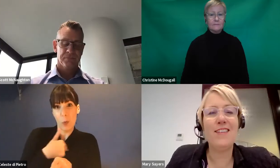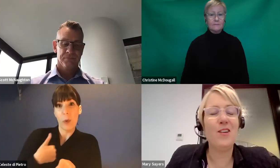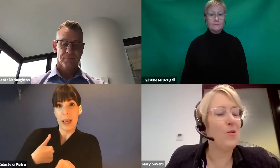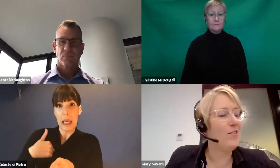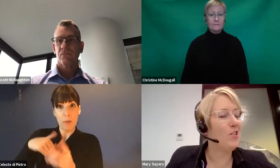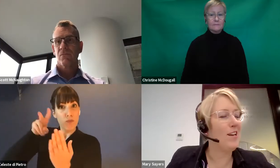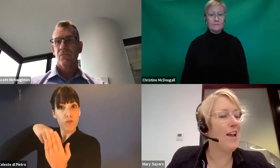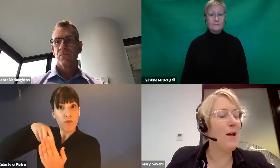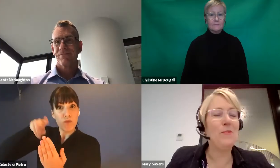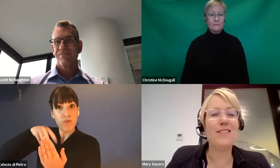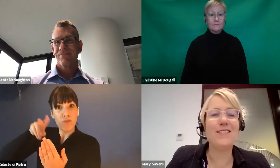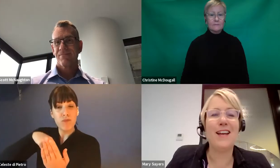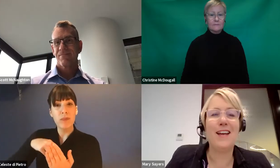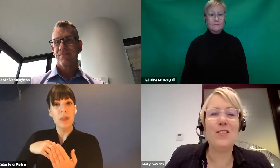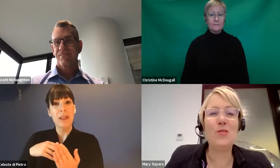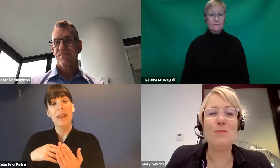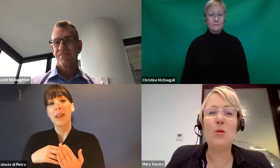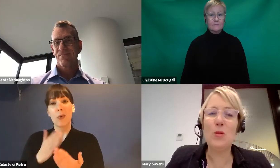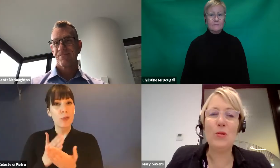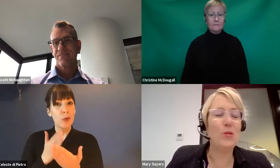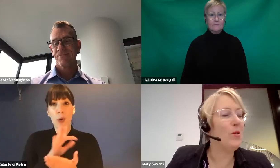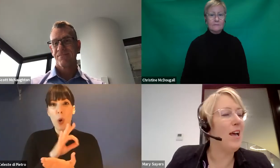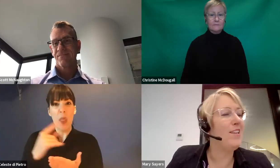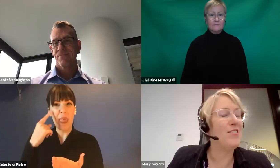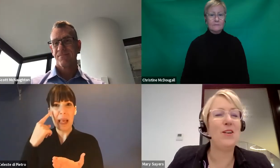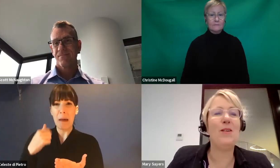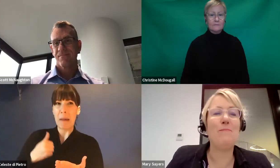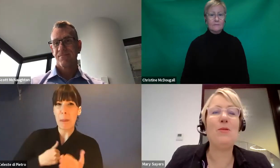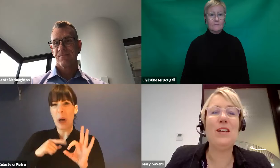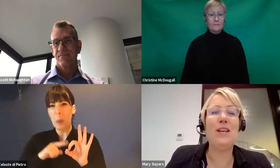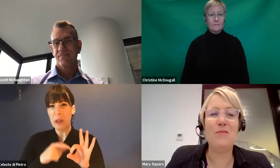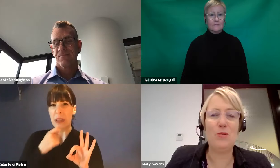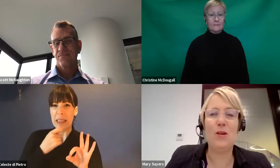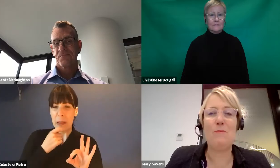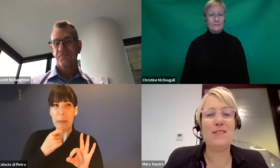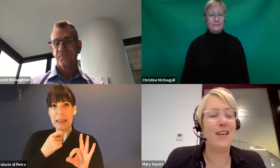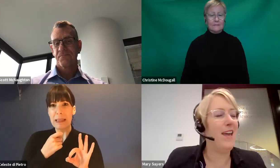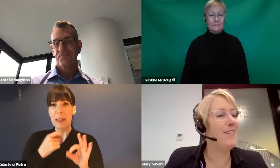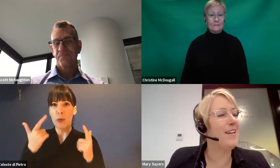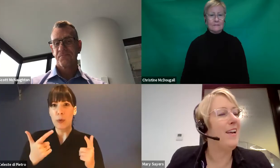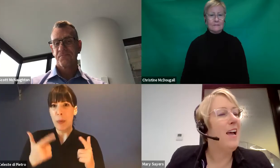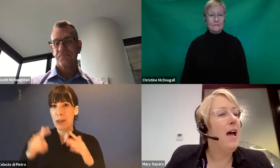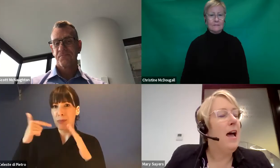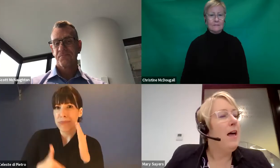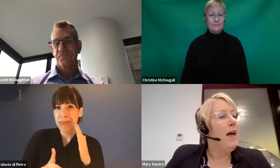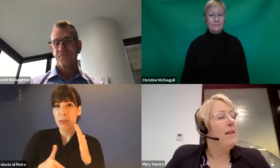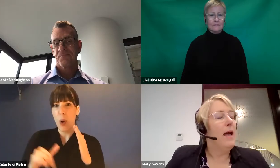in there. There's no question that's too small or too large. So put it in there and we'll do our best to answer.